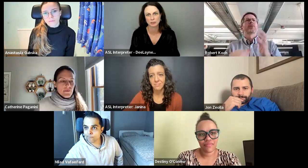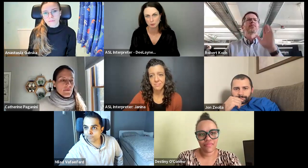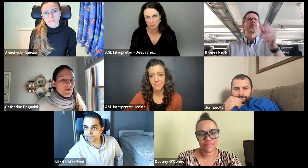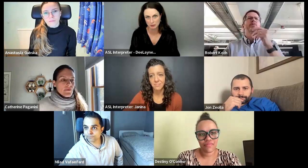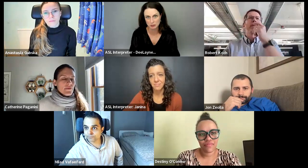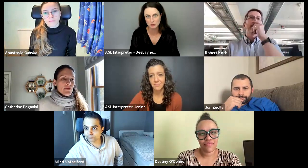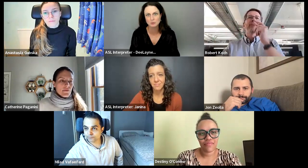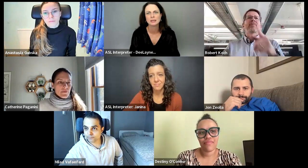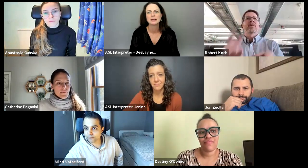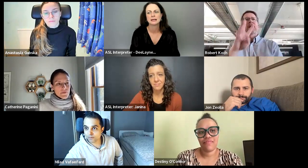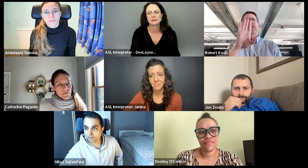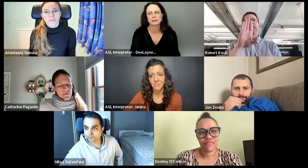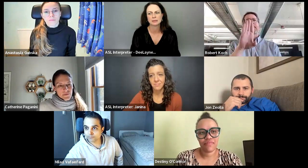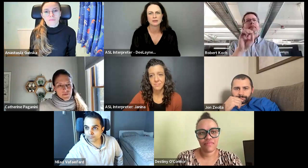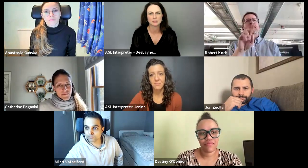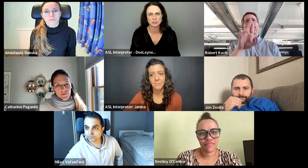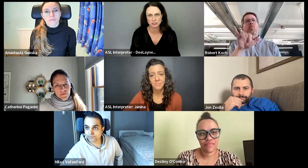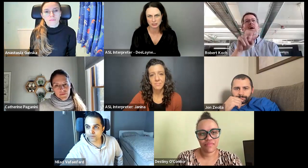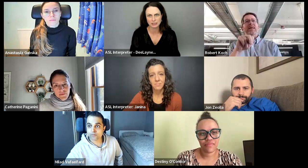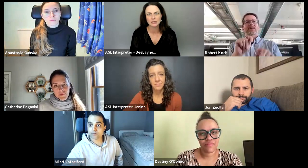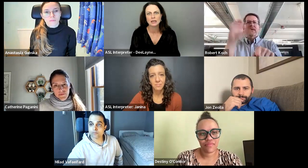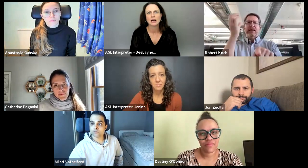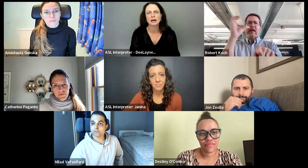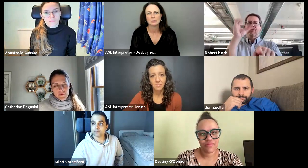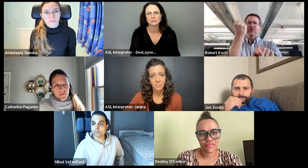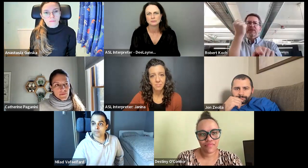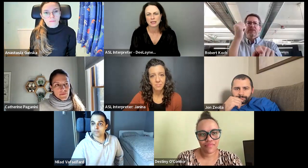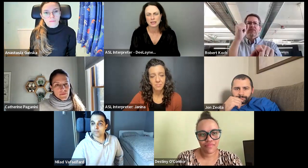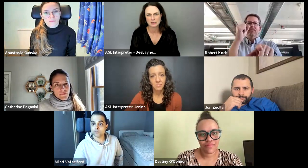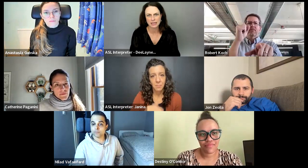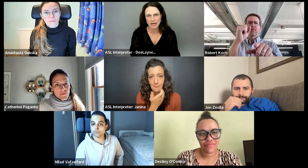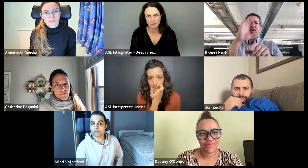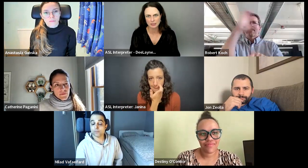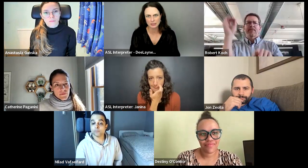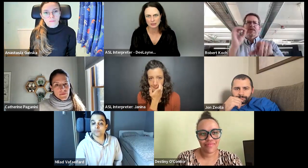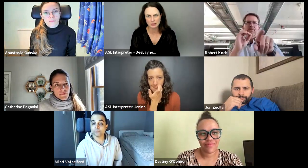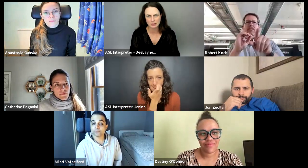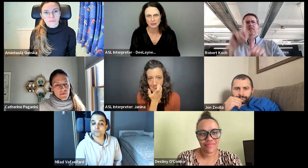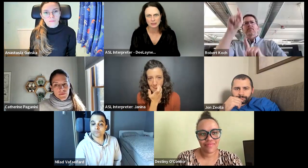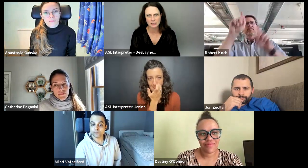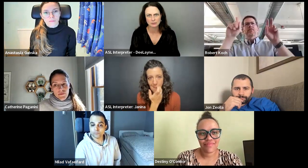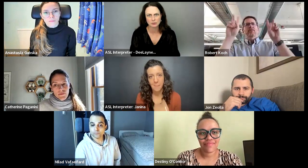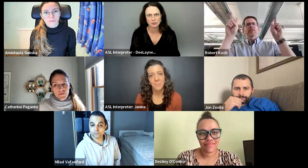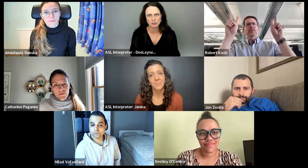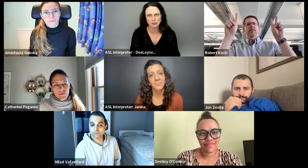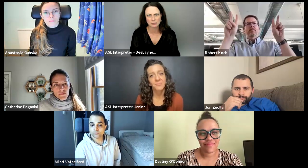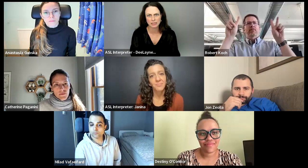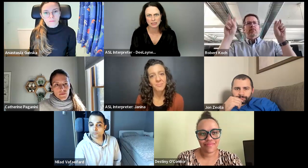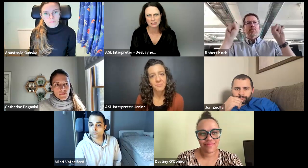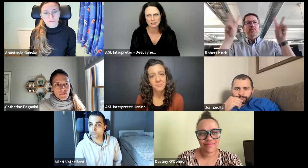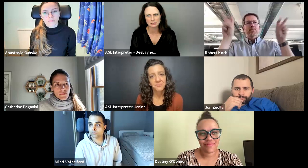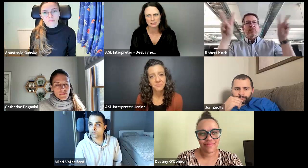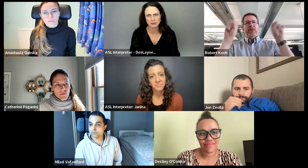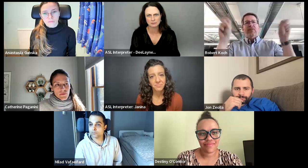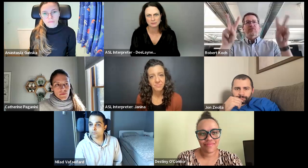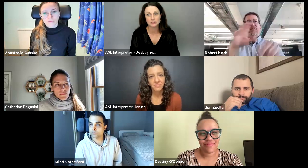this working group there too. And that'll be on the agenda. And Catherine, her company